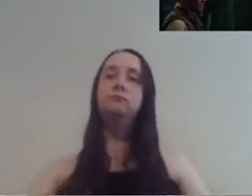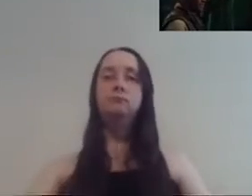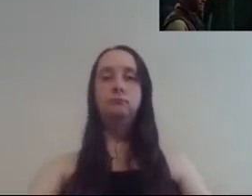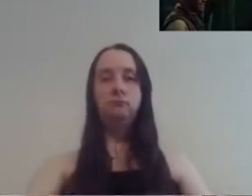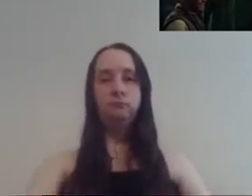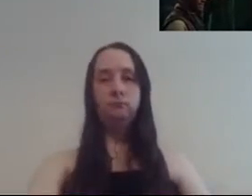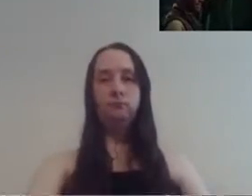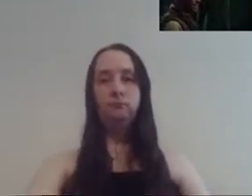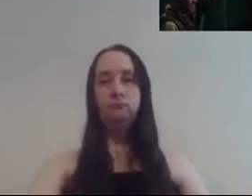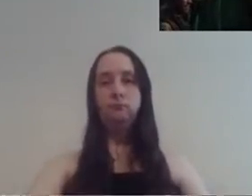I am mate